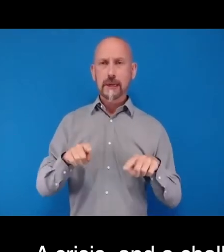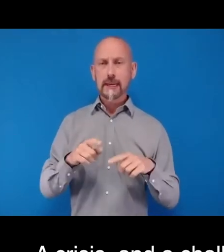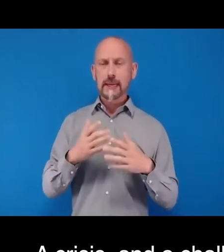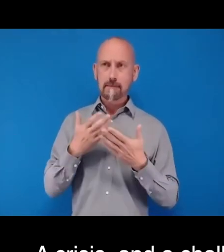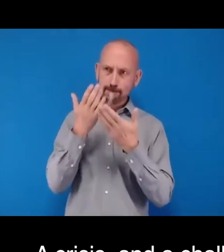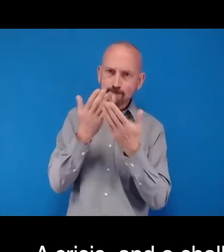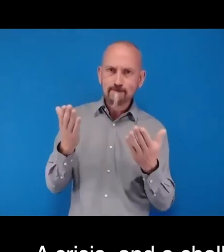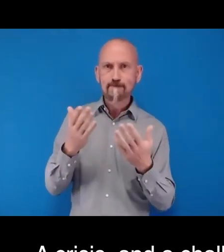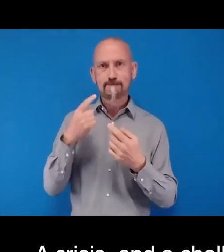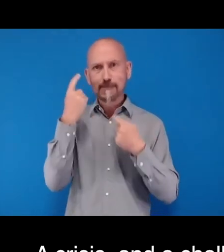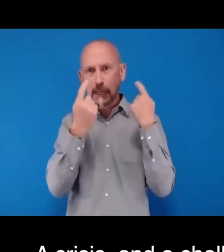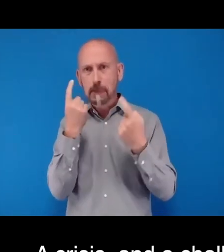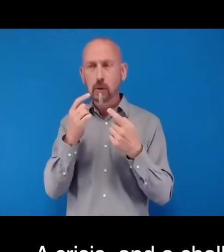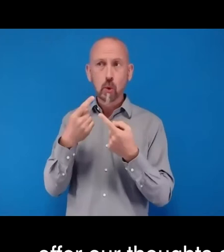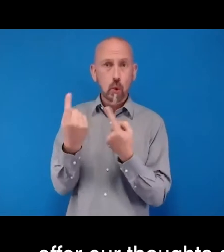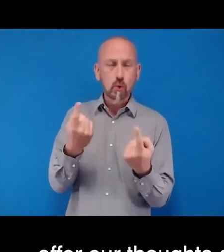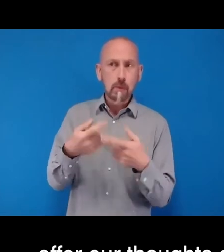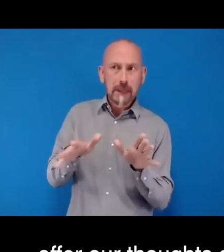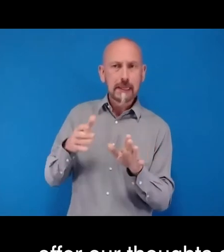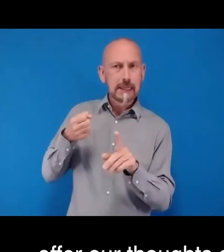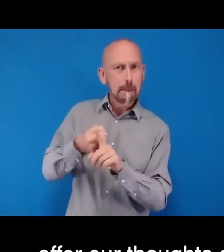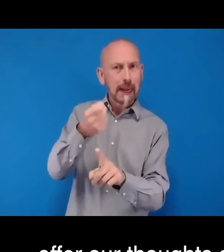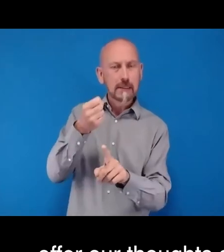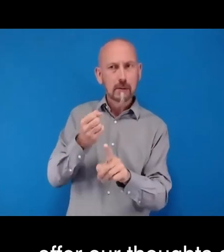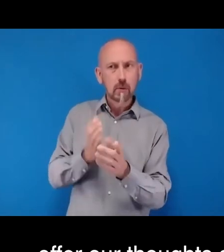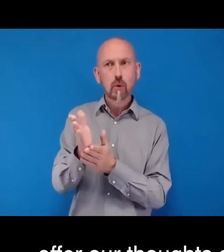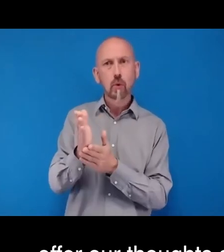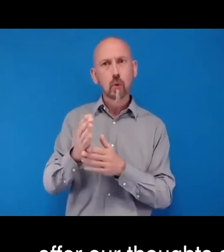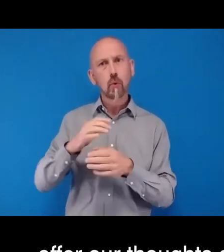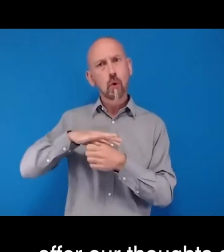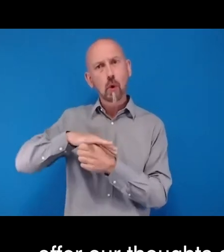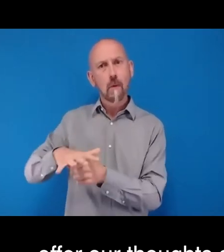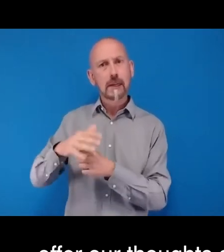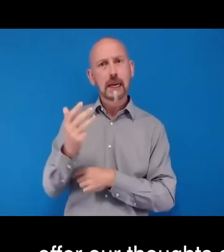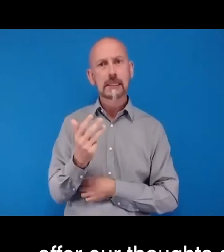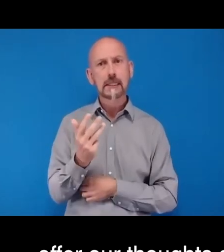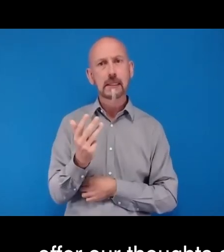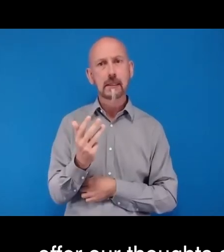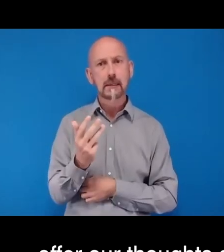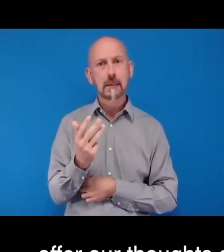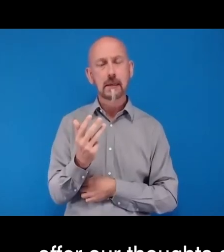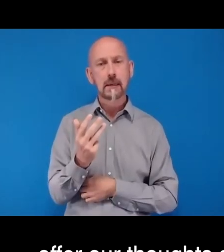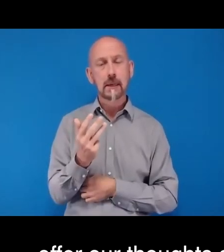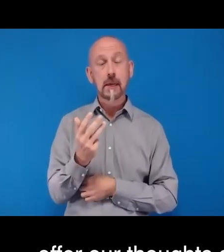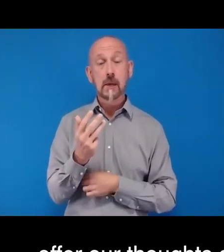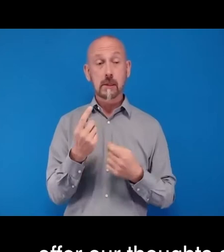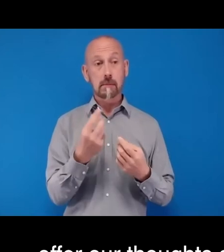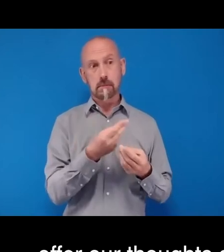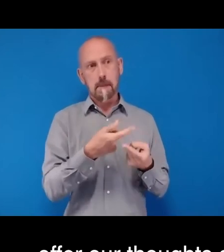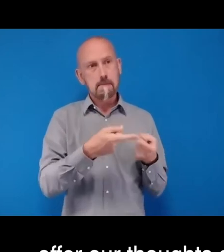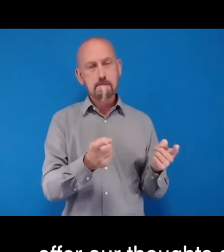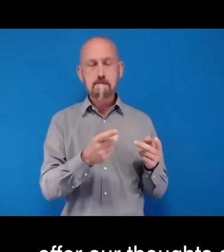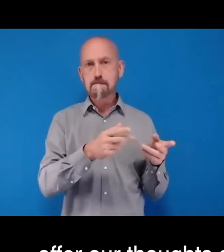all those who have been touched directly by COVID-19. And mourn those whose lives we've lost.